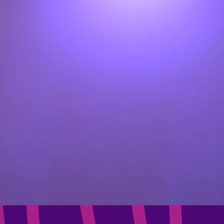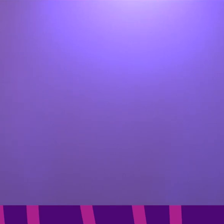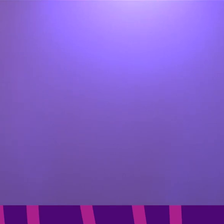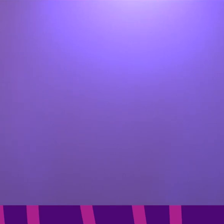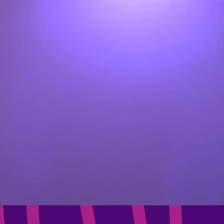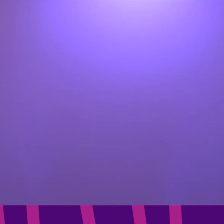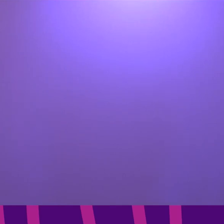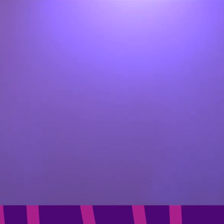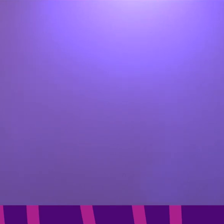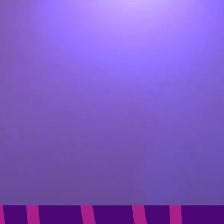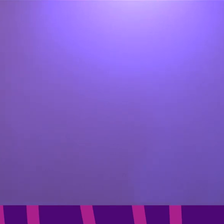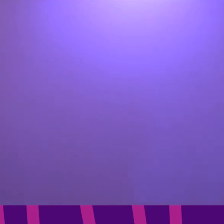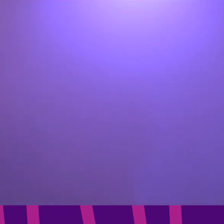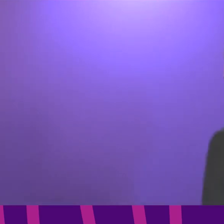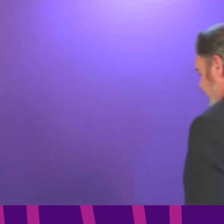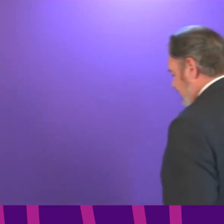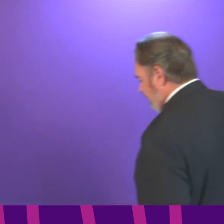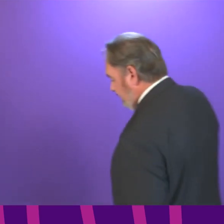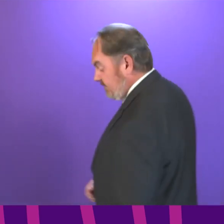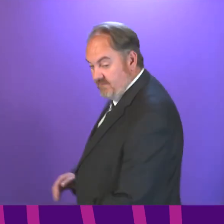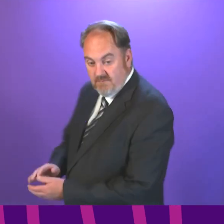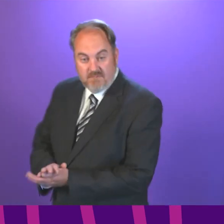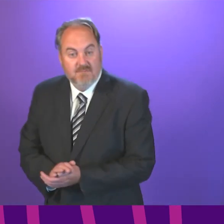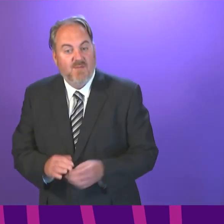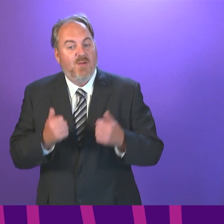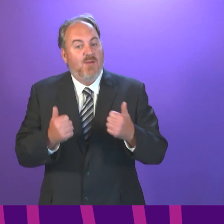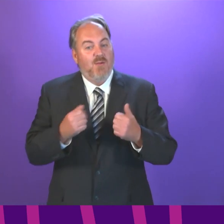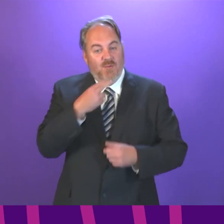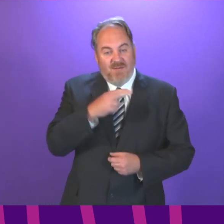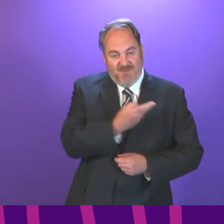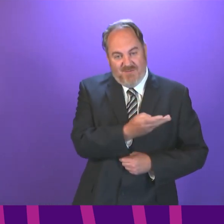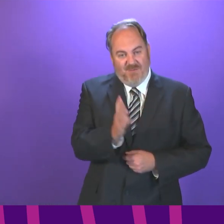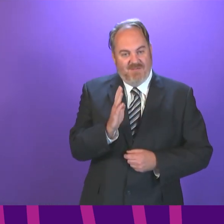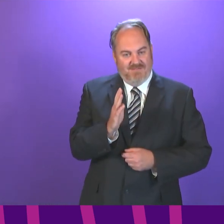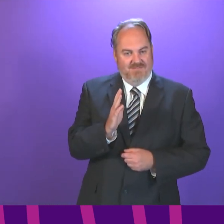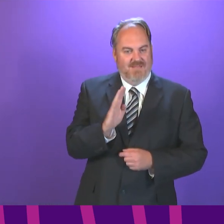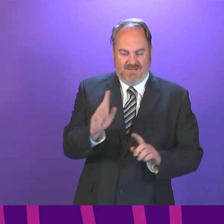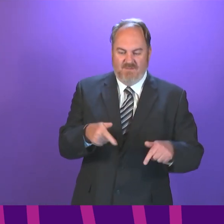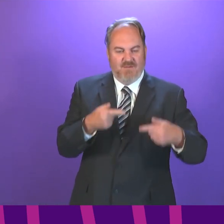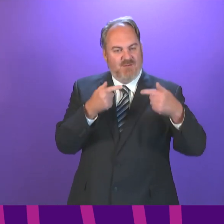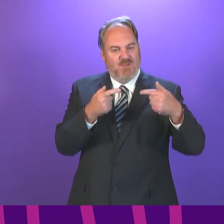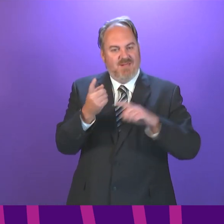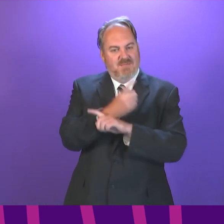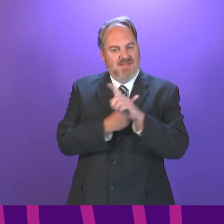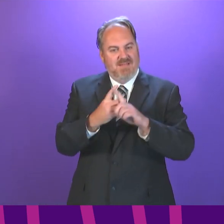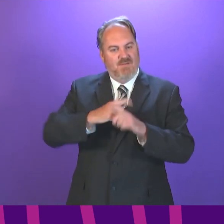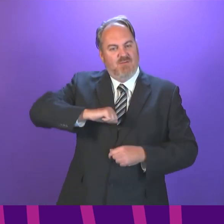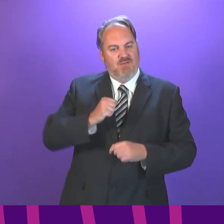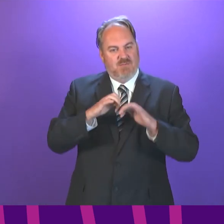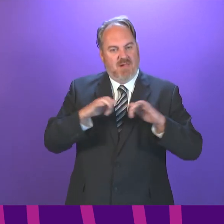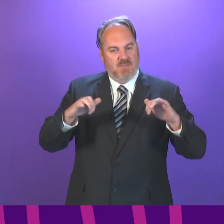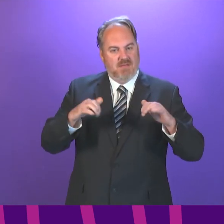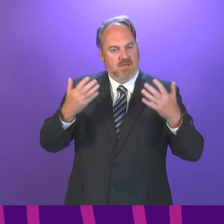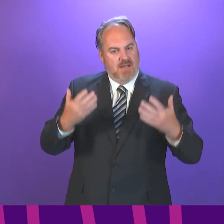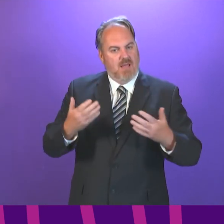Nicola afternoon and welcome to this virtual meeting of the Scottish Parliament. The first item of business is a statement by